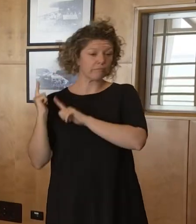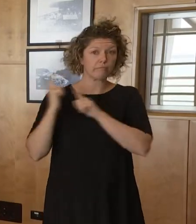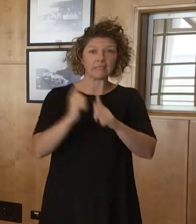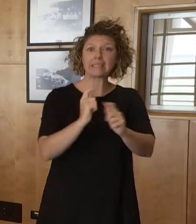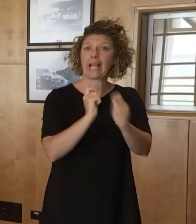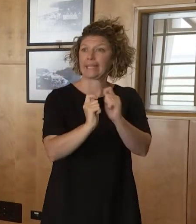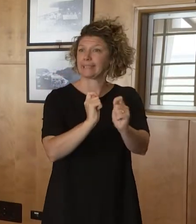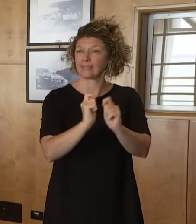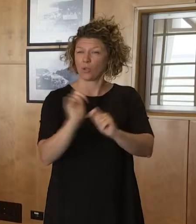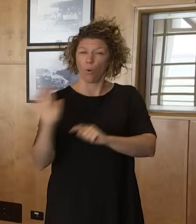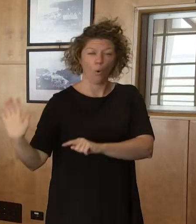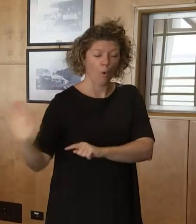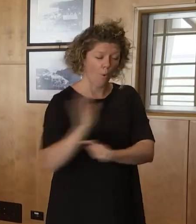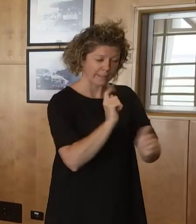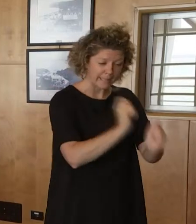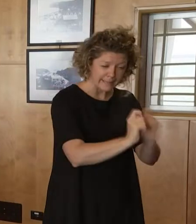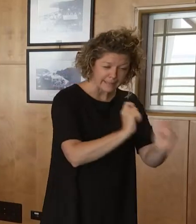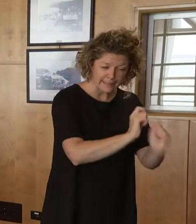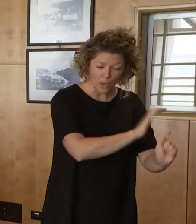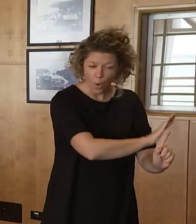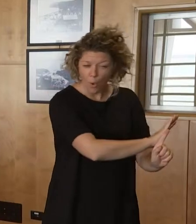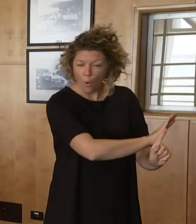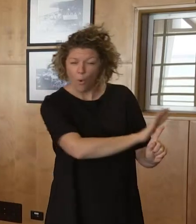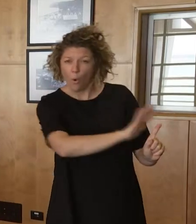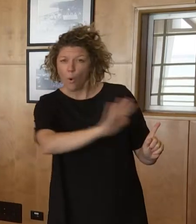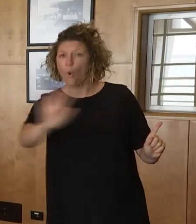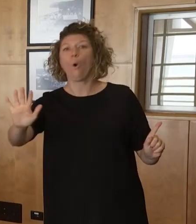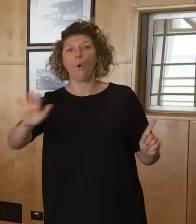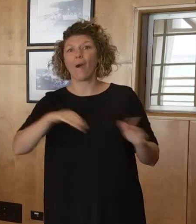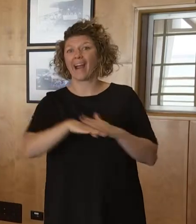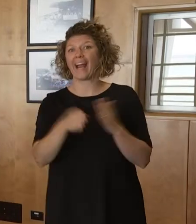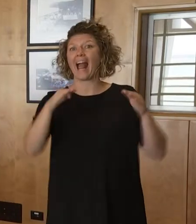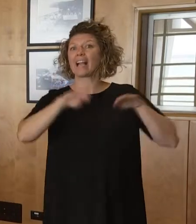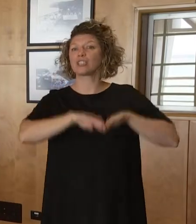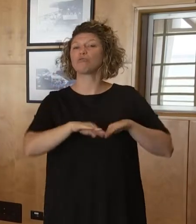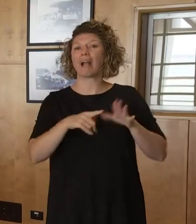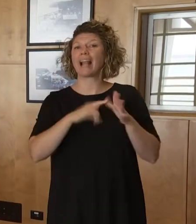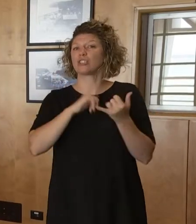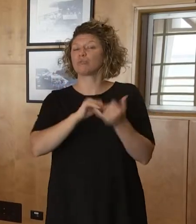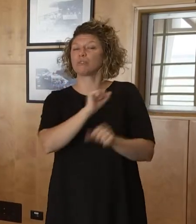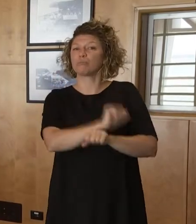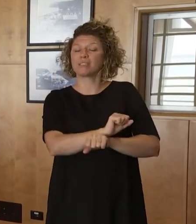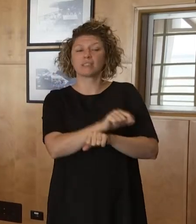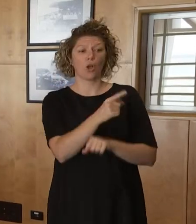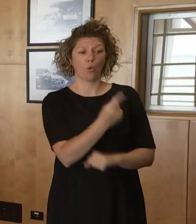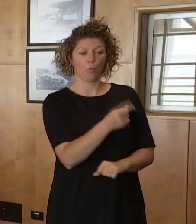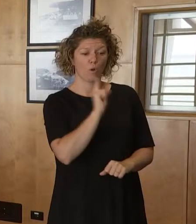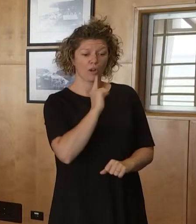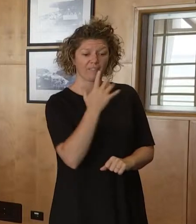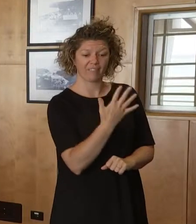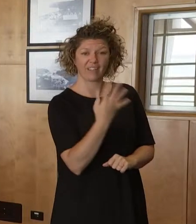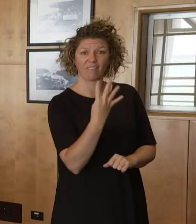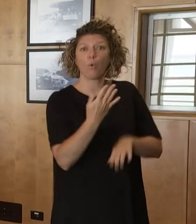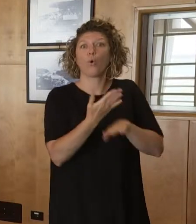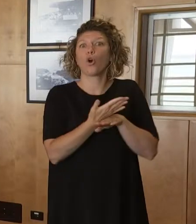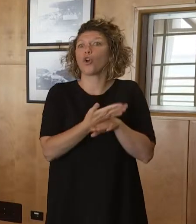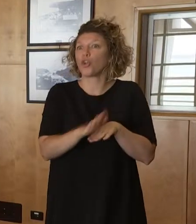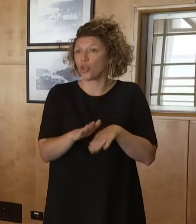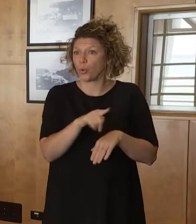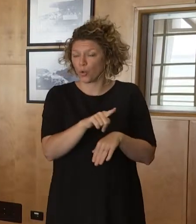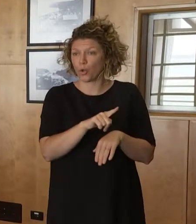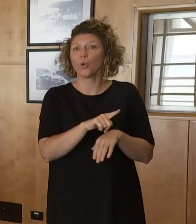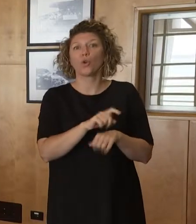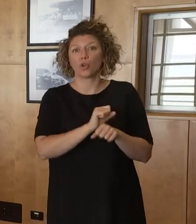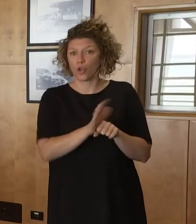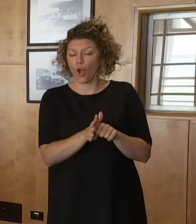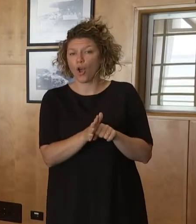prison and they tested everyone at the facility. But we've seen 154 new cases in this reporting period,